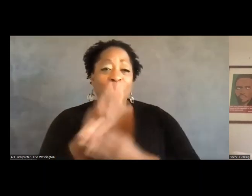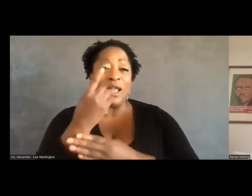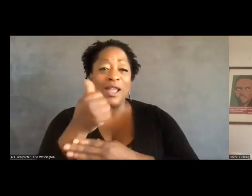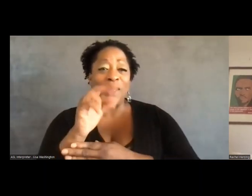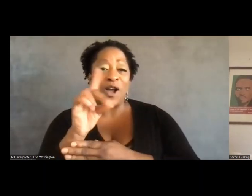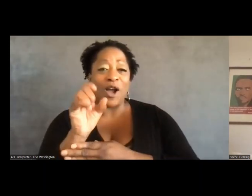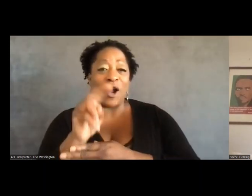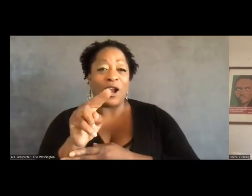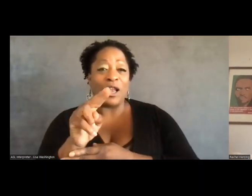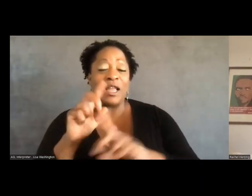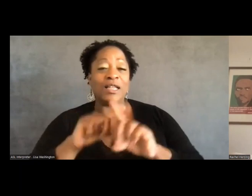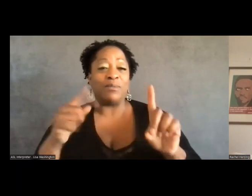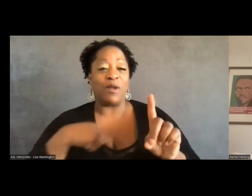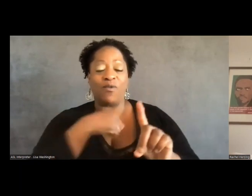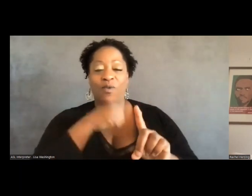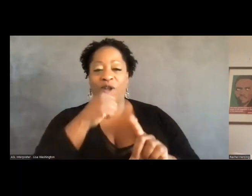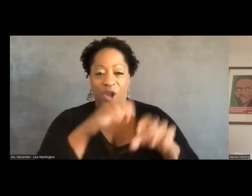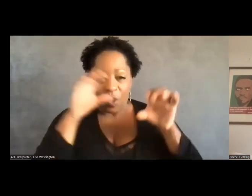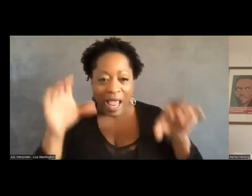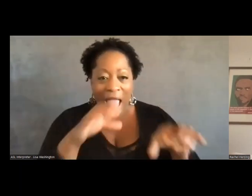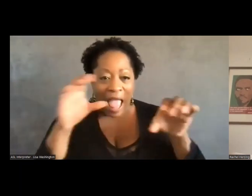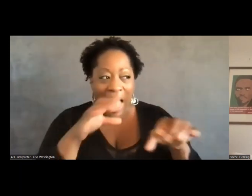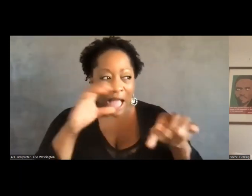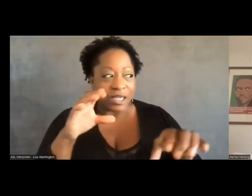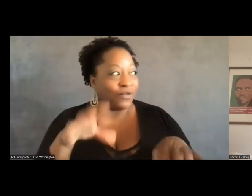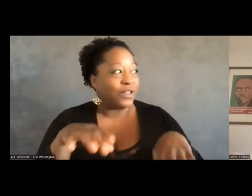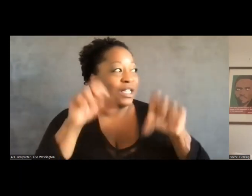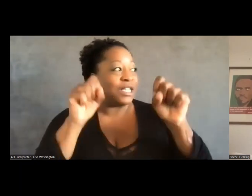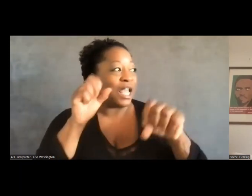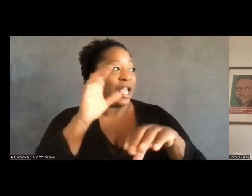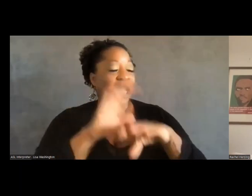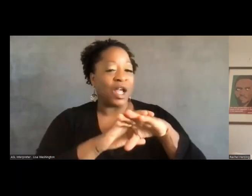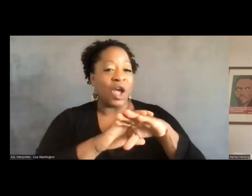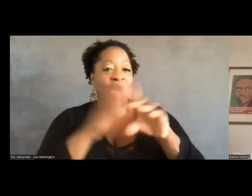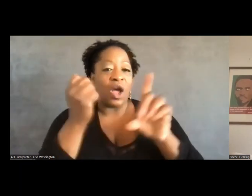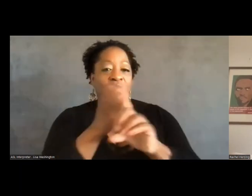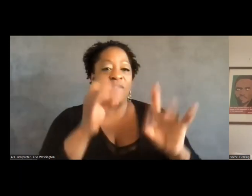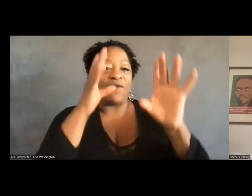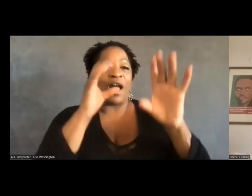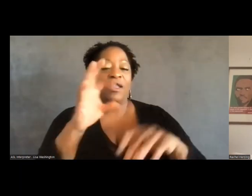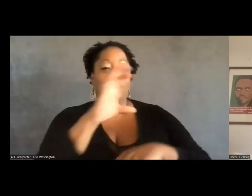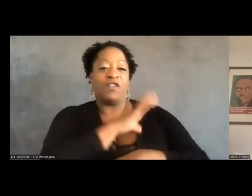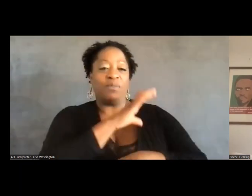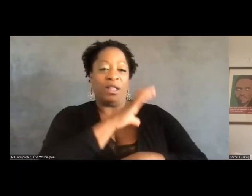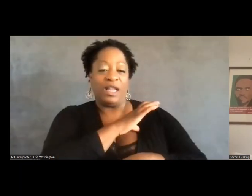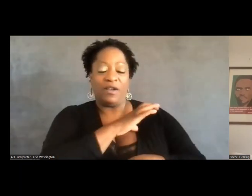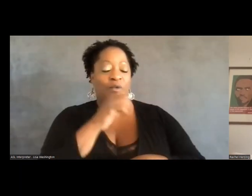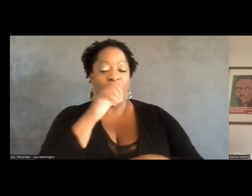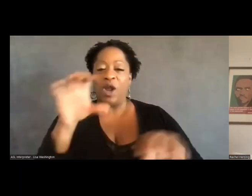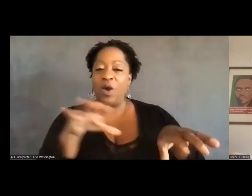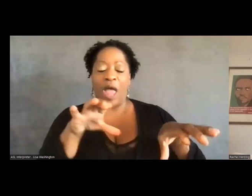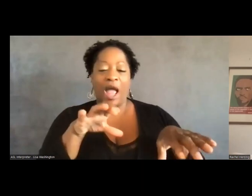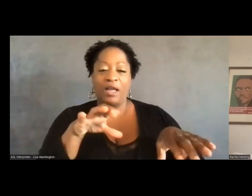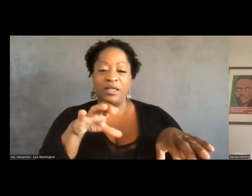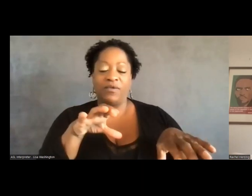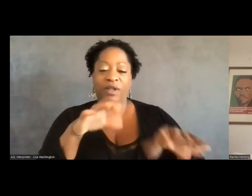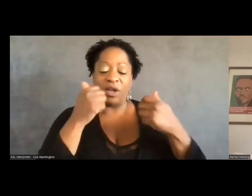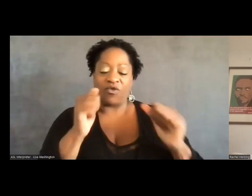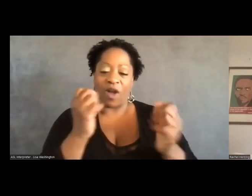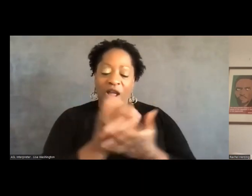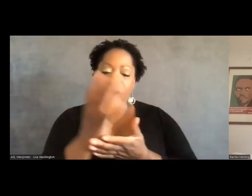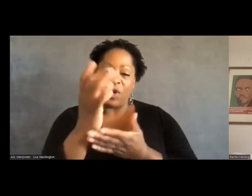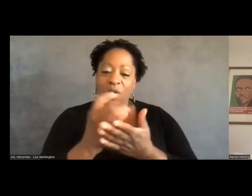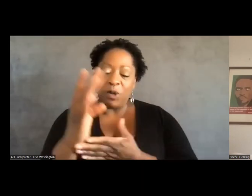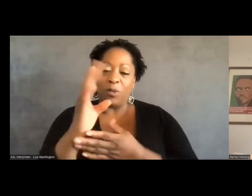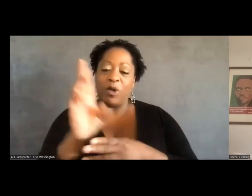but if we don't actively take on the violence of policing, if we don't actively try to eliminate the use